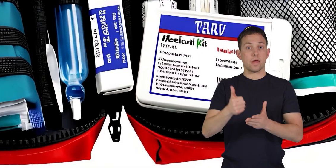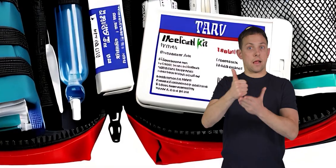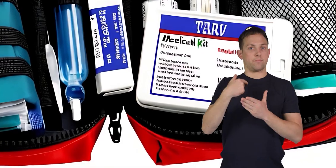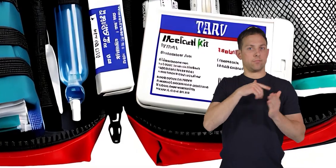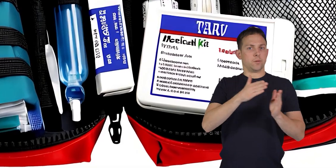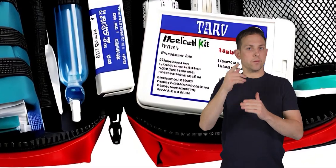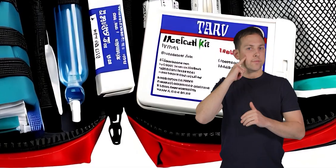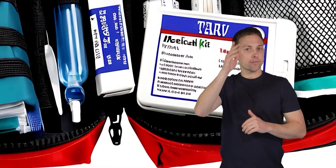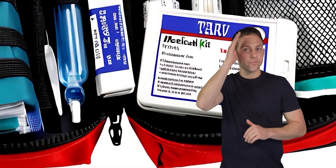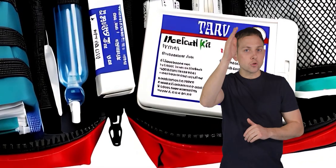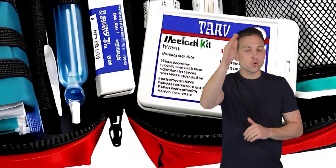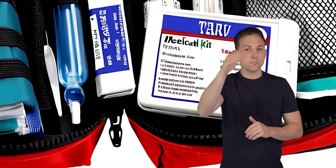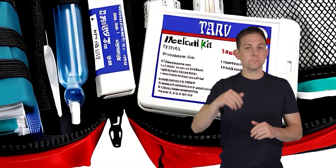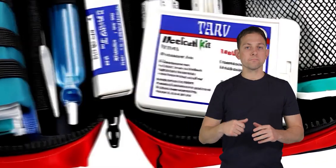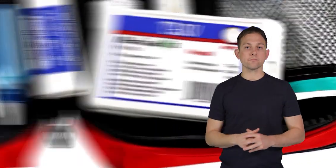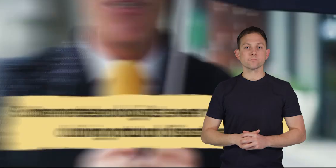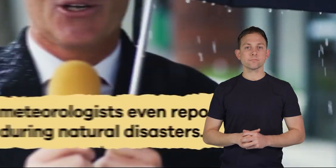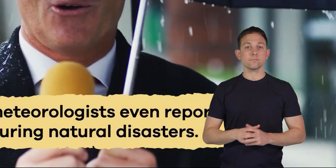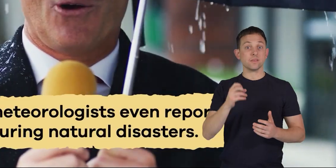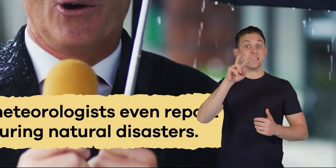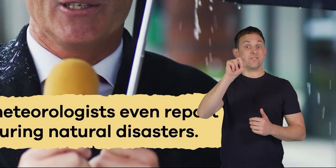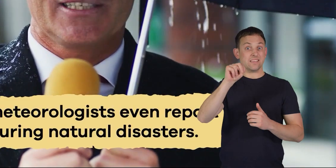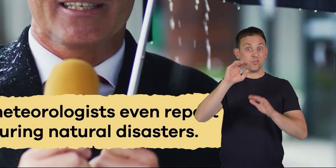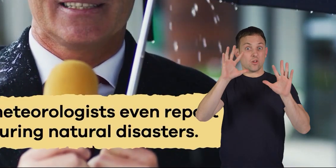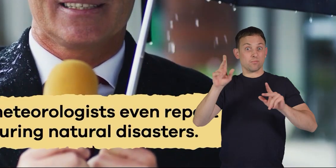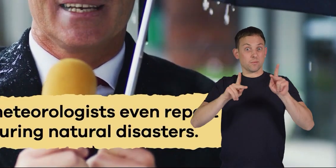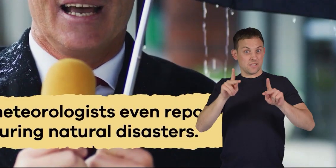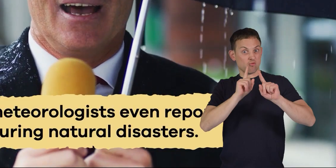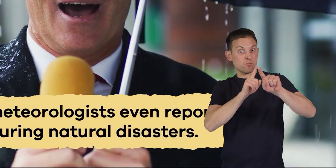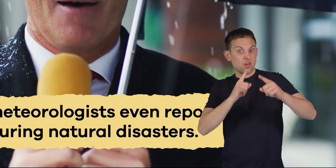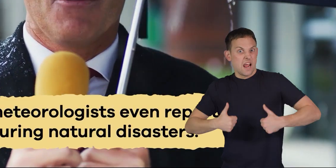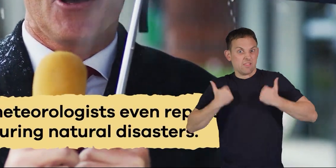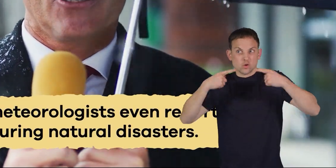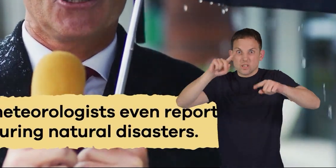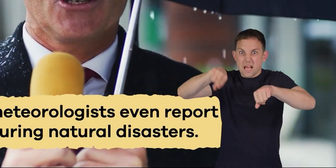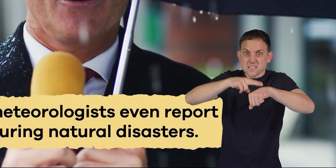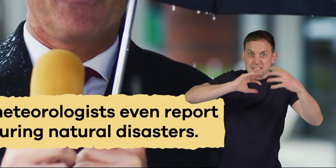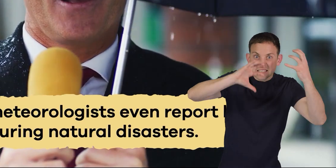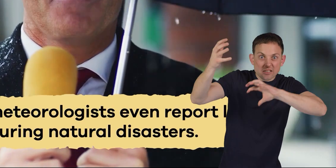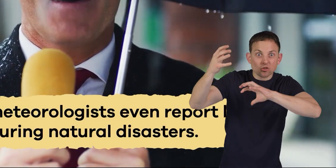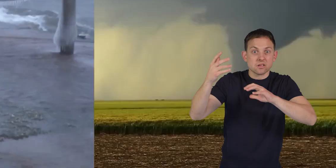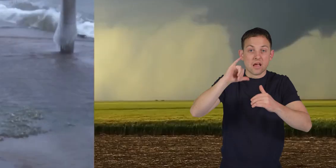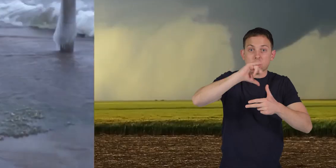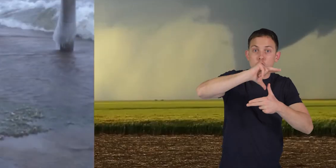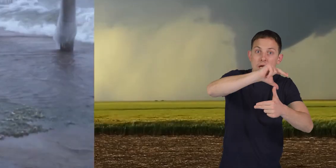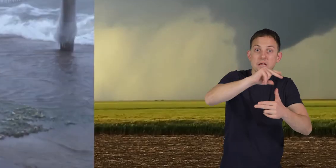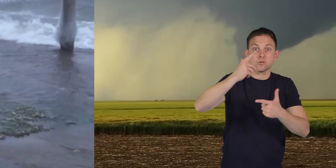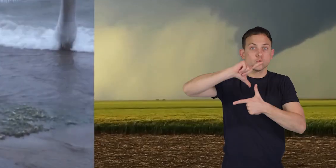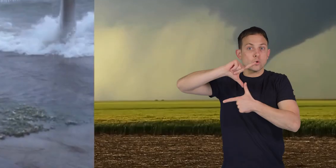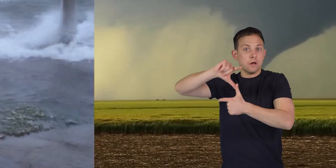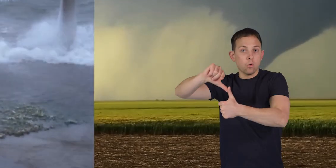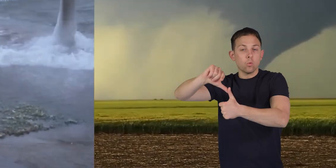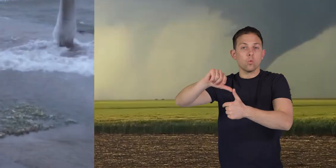to help us all prepare for the future. Some meteorologists even report live during natural disasters, like